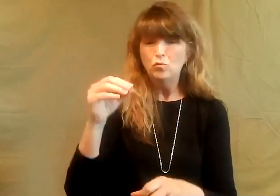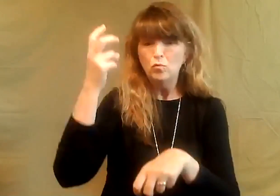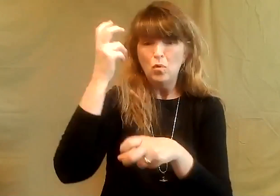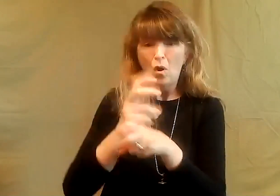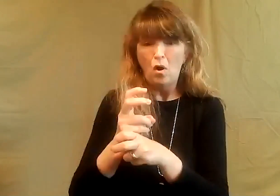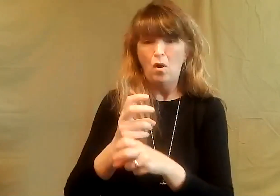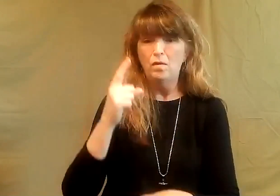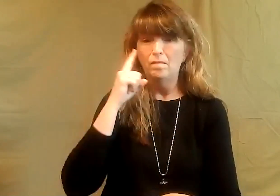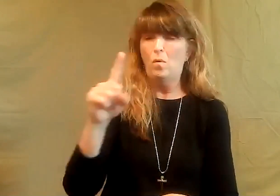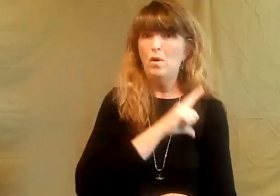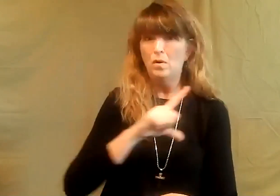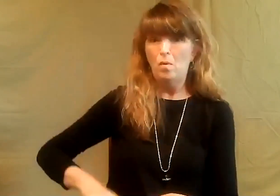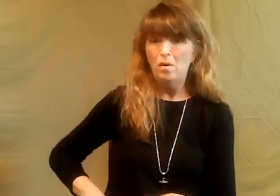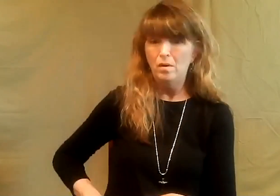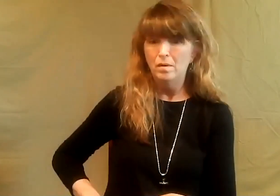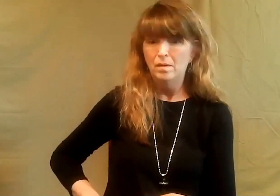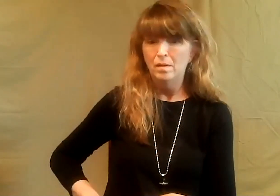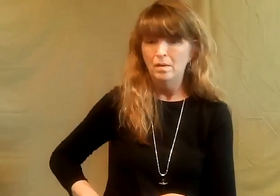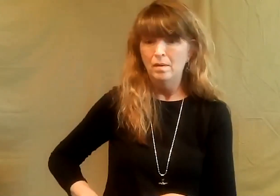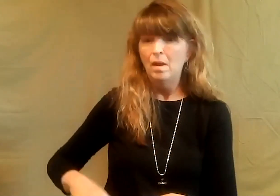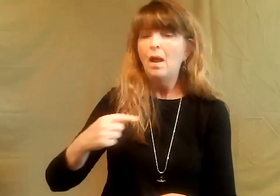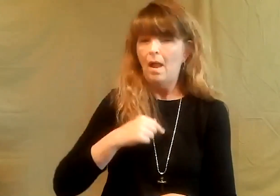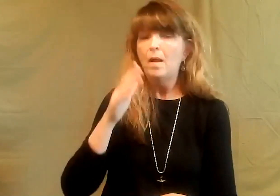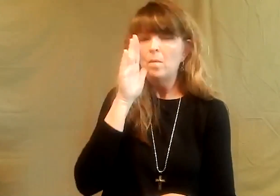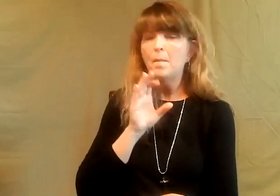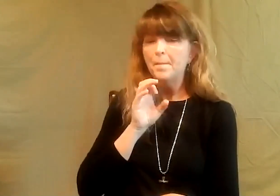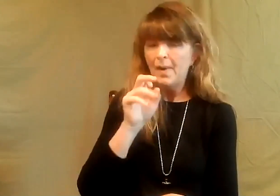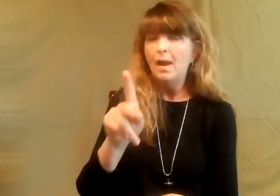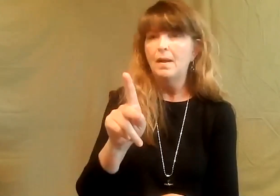she is laughing is anything too hard for the lord to accomplish